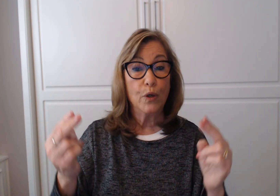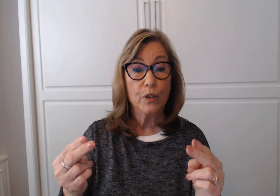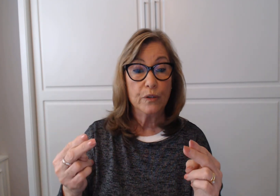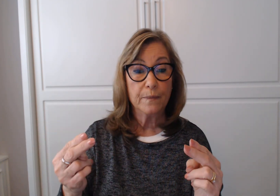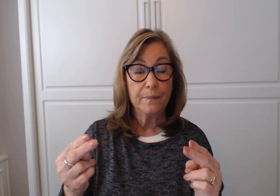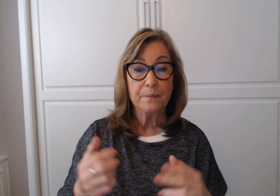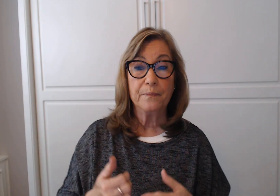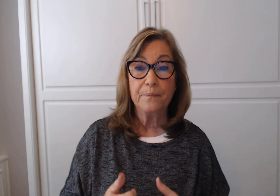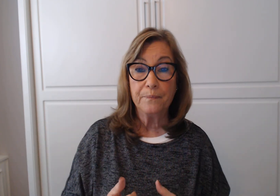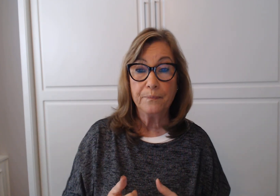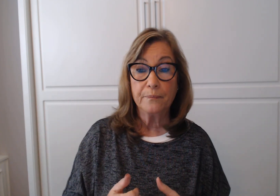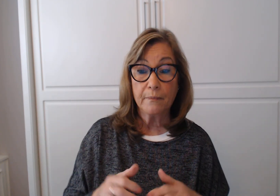Measuring stick.